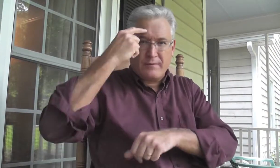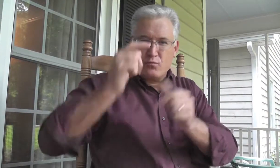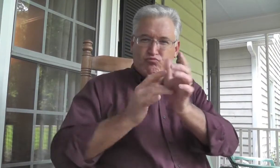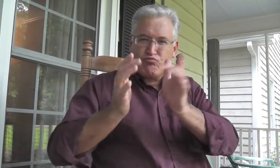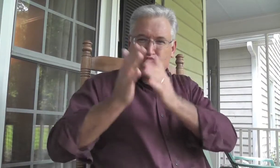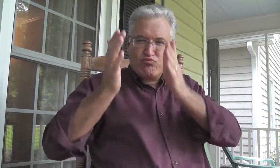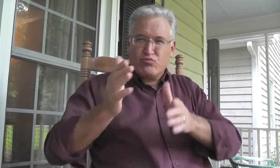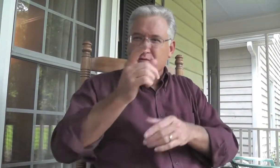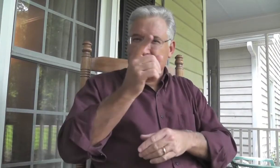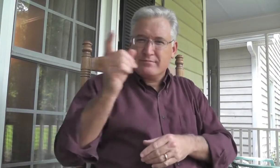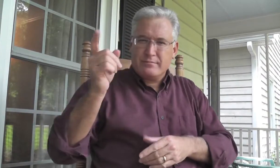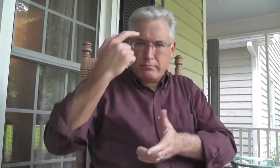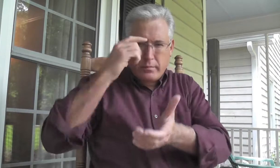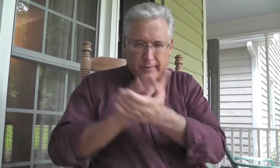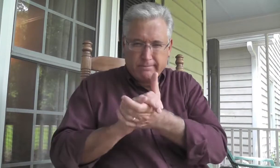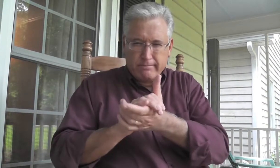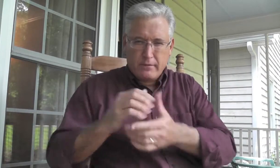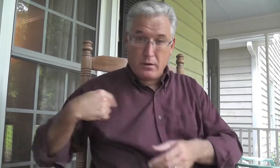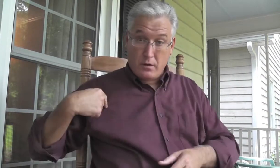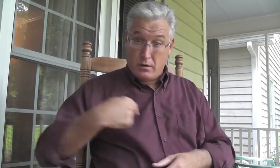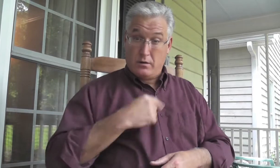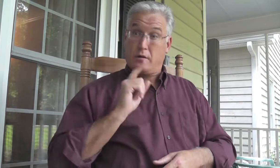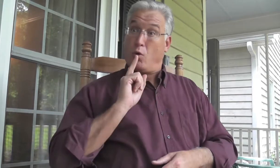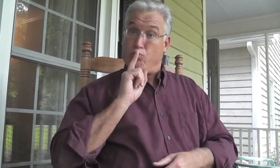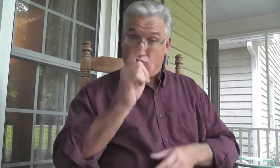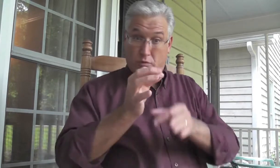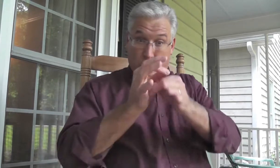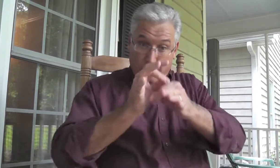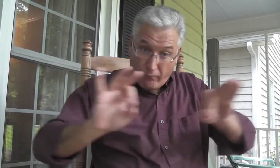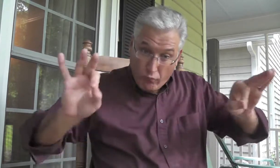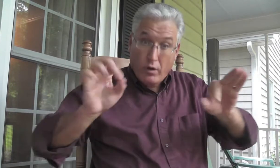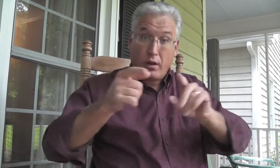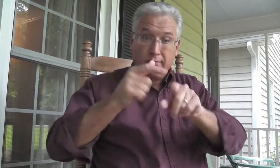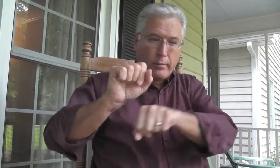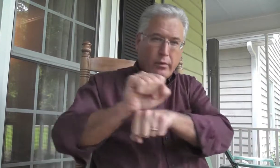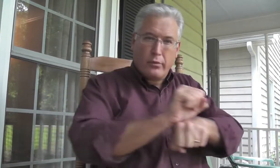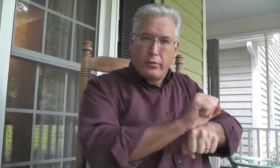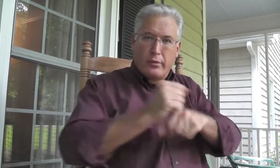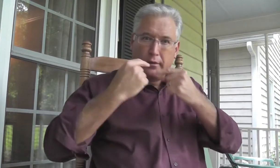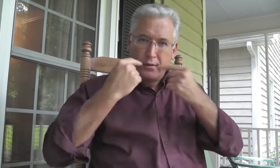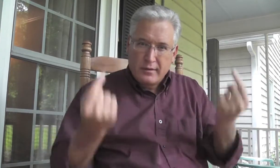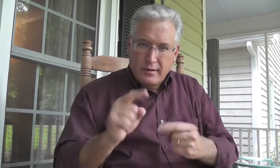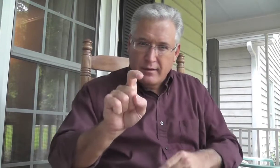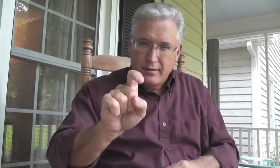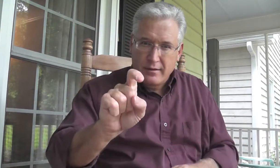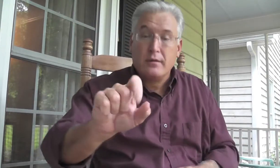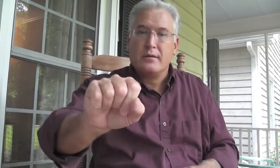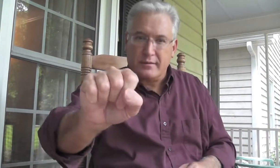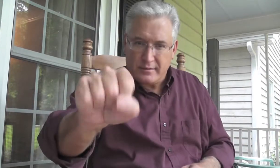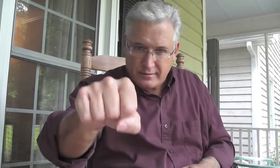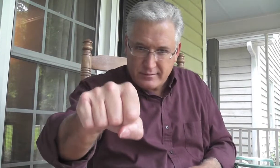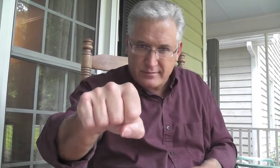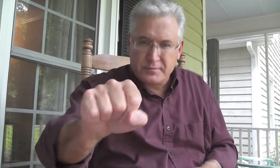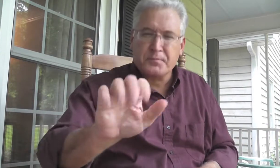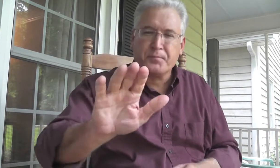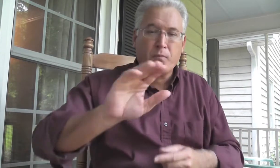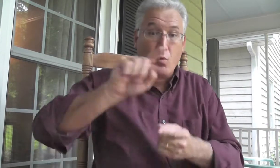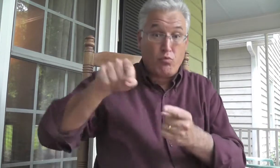You know, it's hard for the Christians to believe that we are really free from the slavery of sin. Right? But we are.